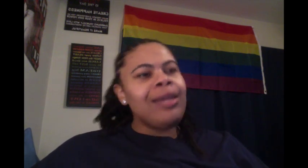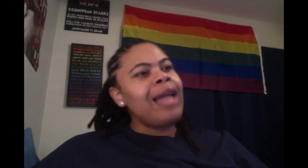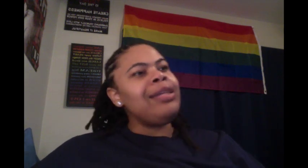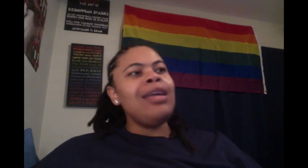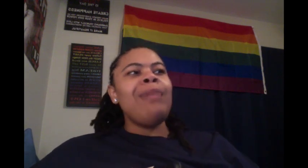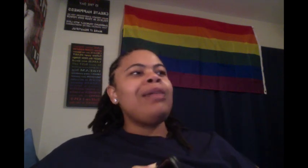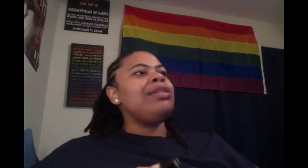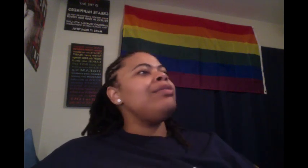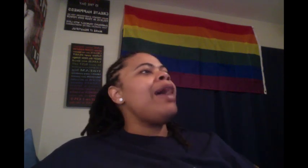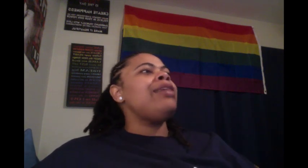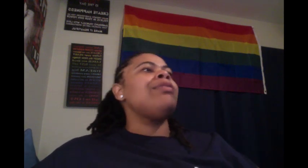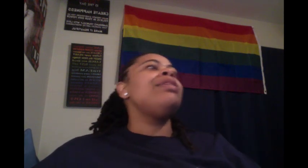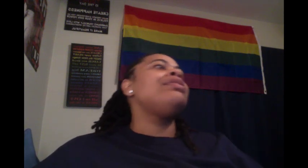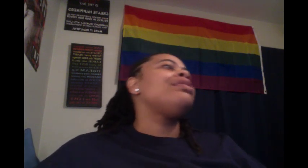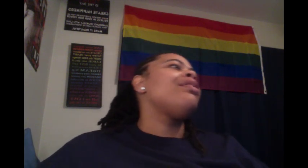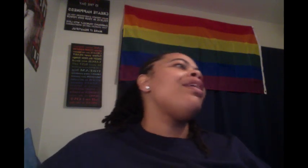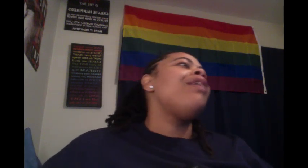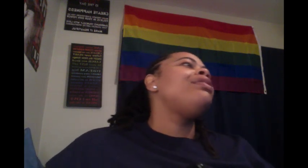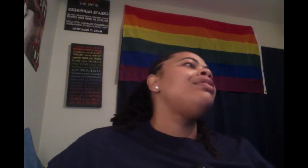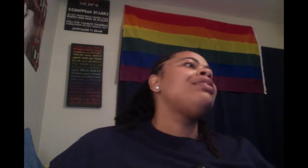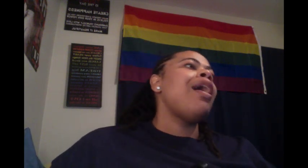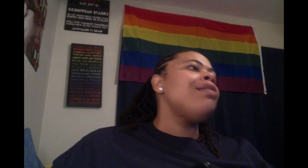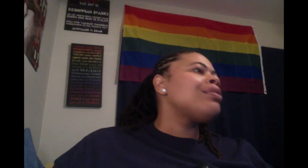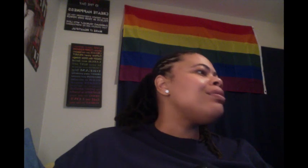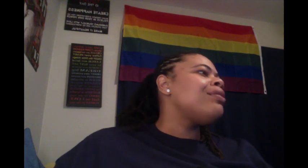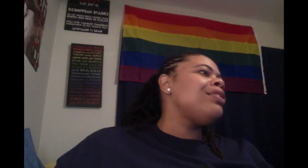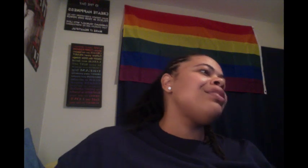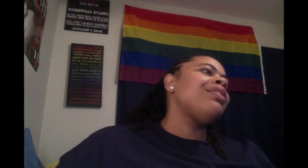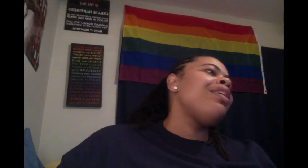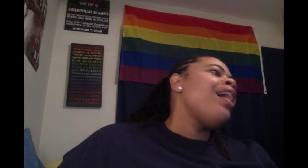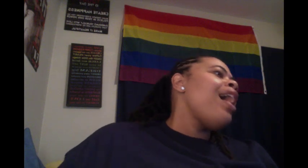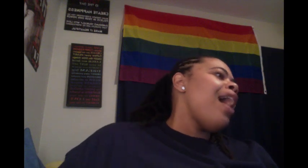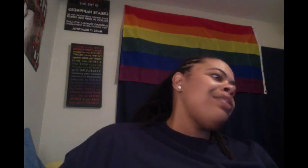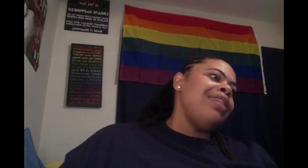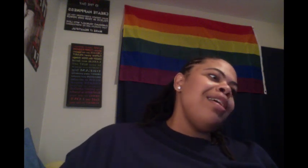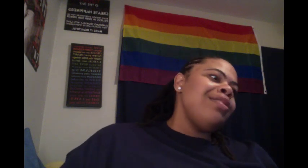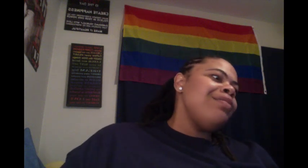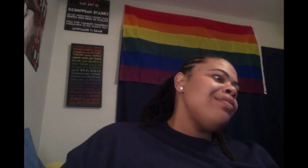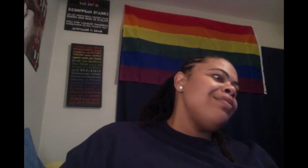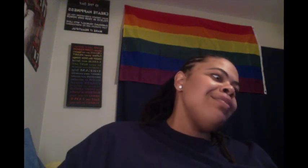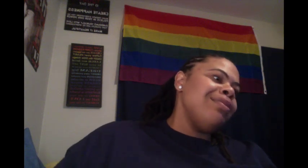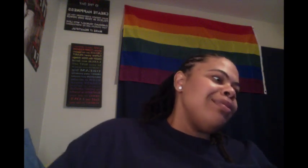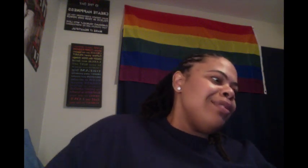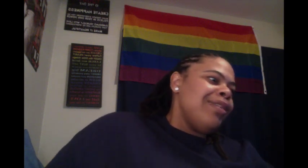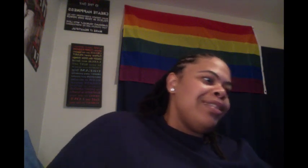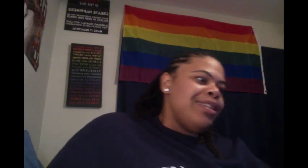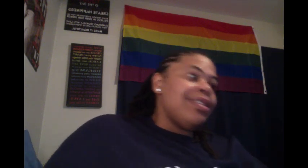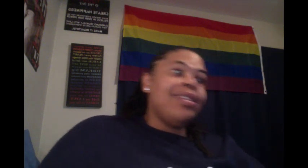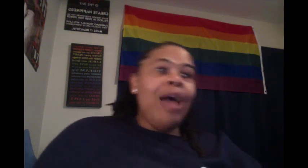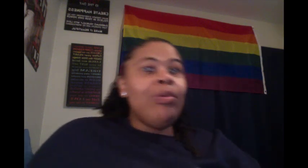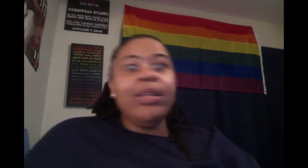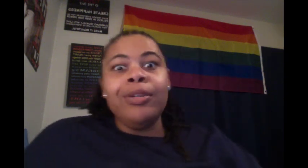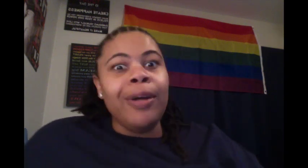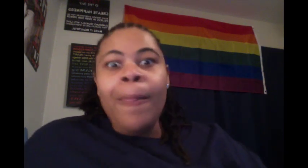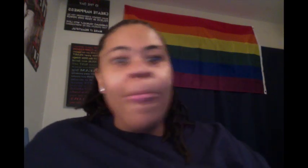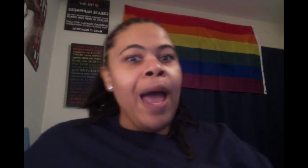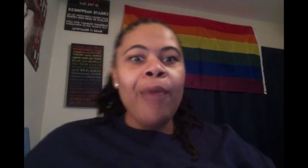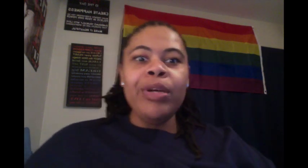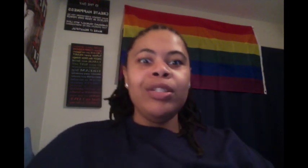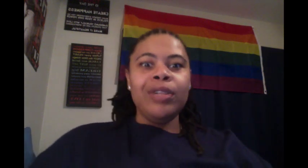I tell you about these new age Christians, girl. No, these old school Christians, girl. I tell you, Lord Jesus, because I wouldn't do it. I wouldn't do it.